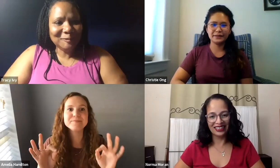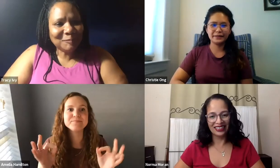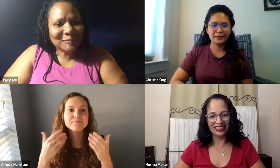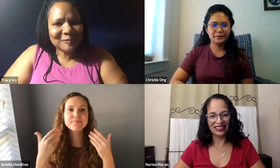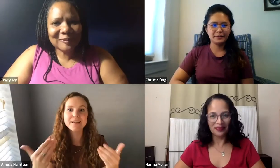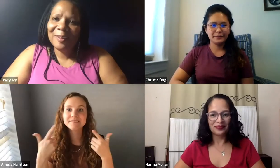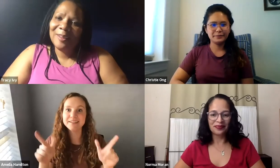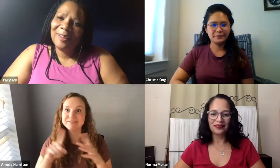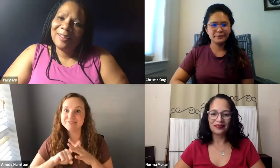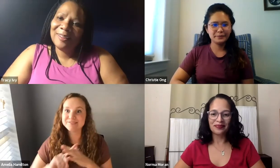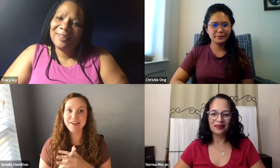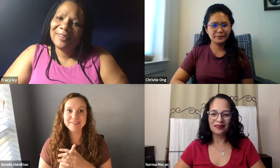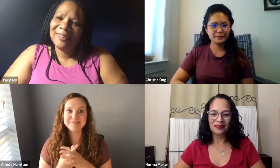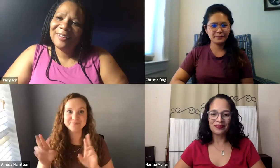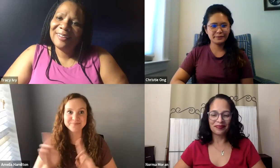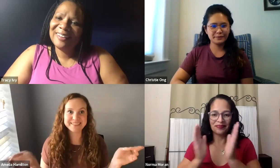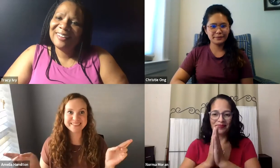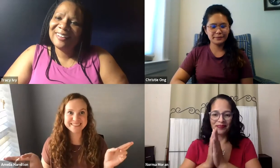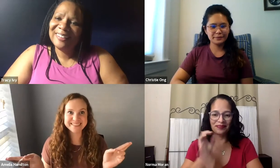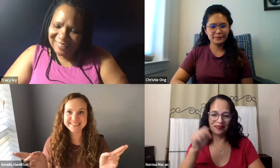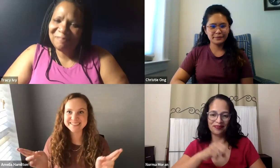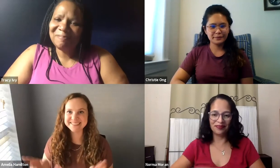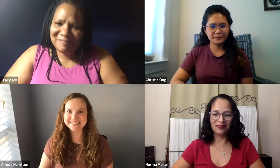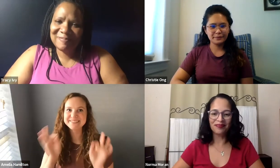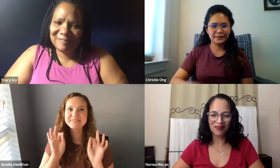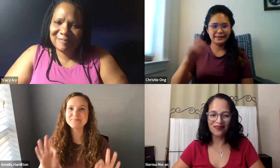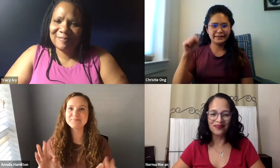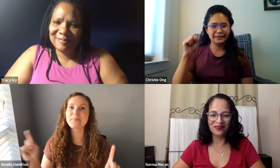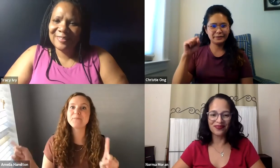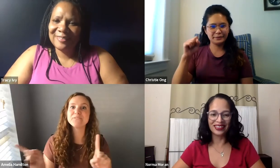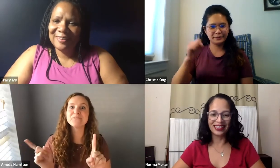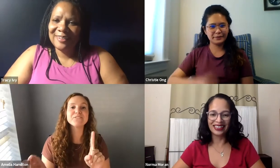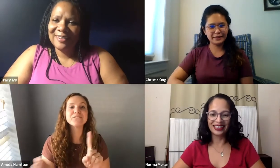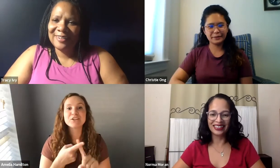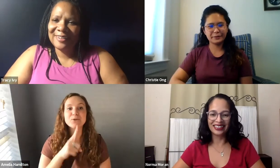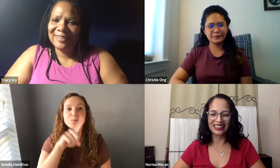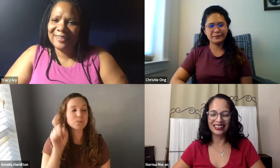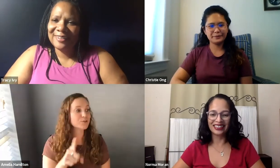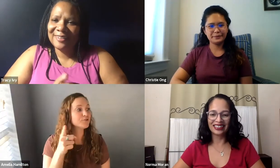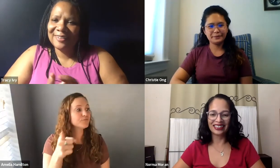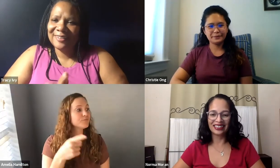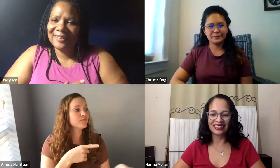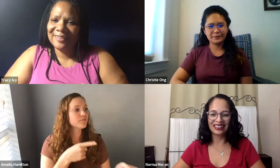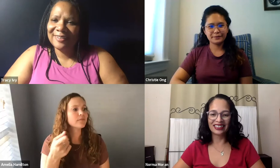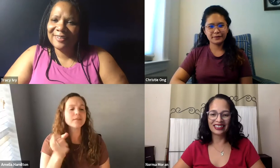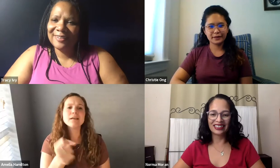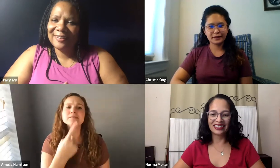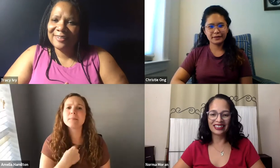All right, perfect. So let's go ahead and get started. Is everybody ready? All right. Our first question.